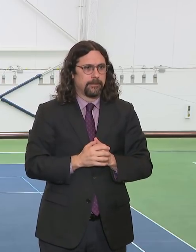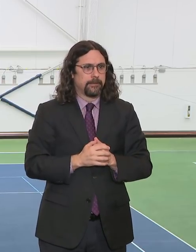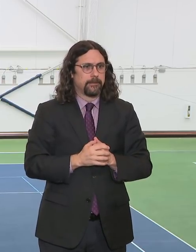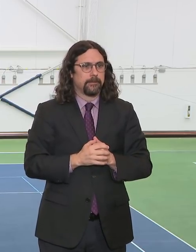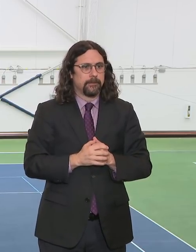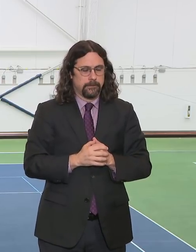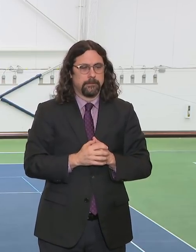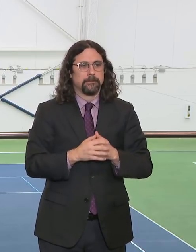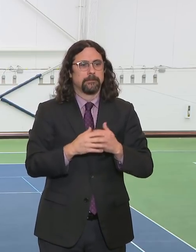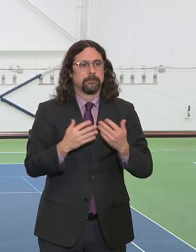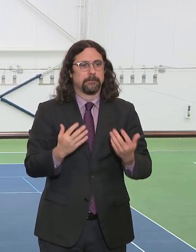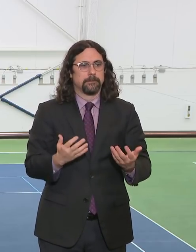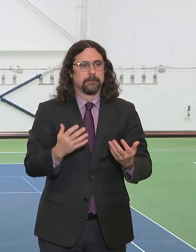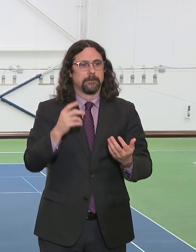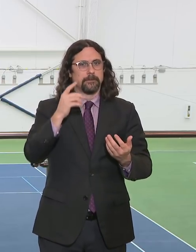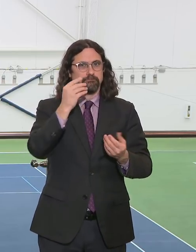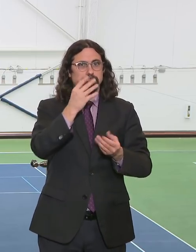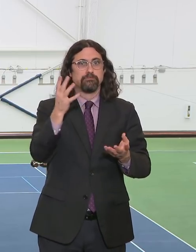initially.